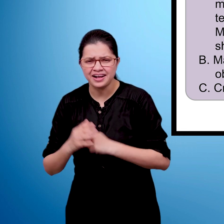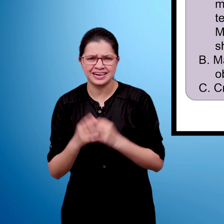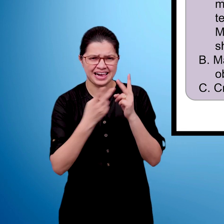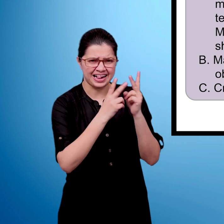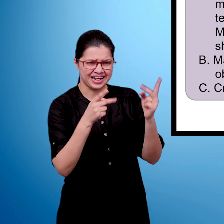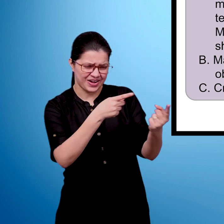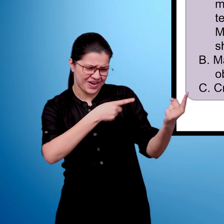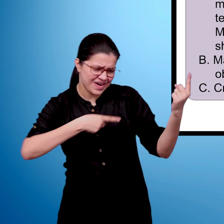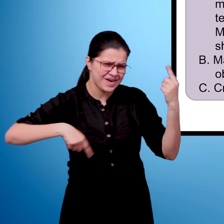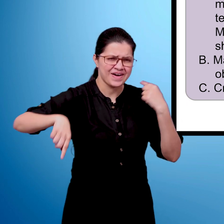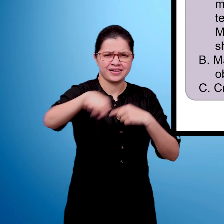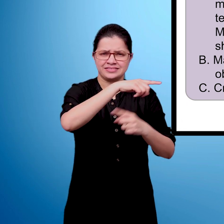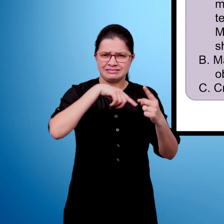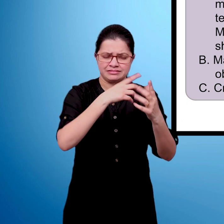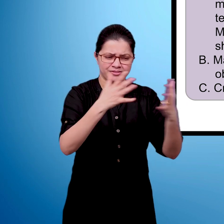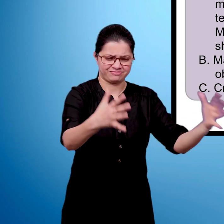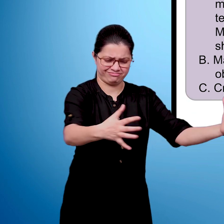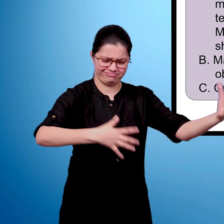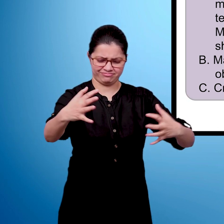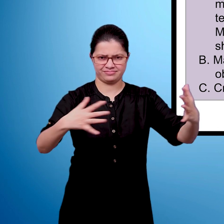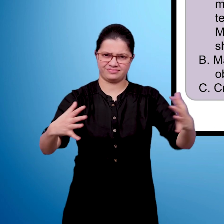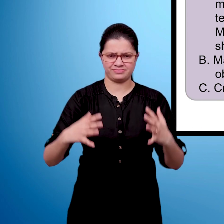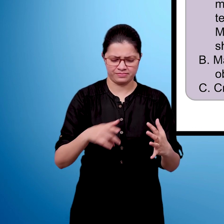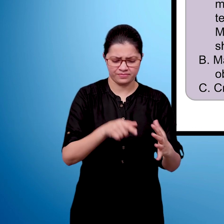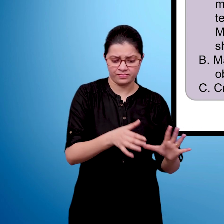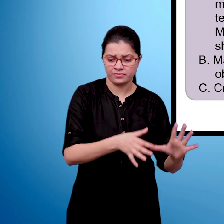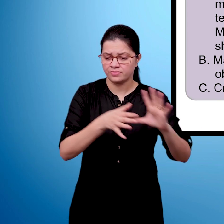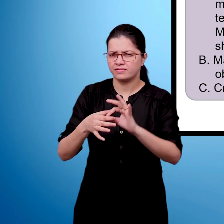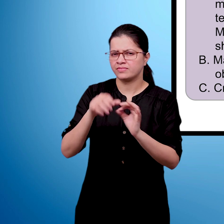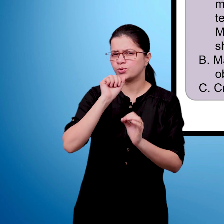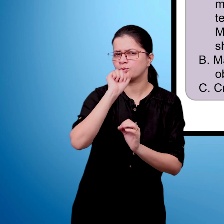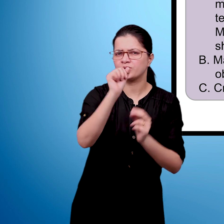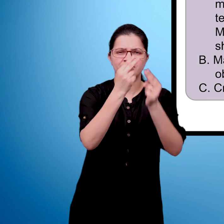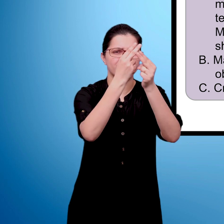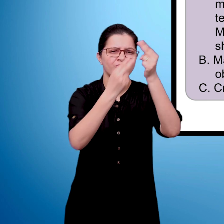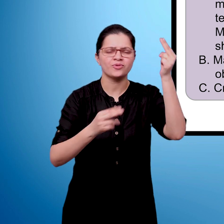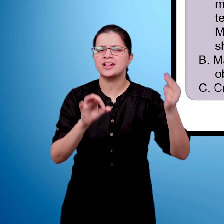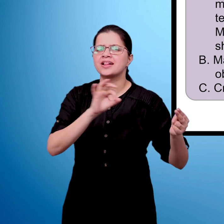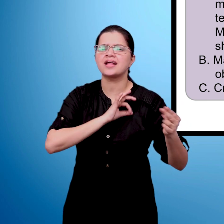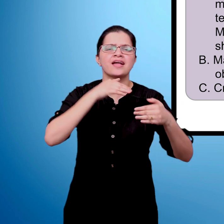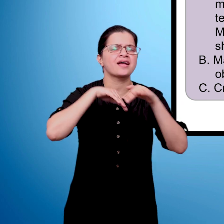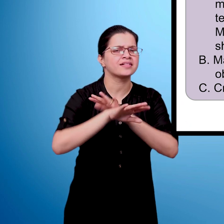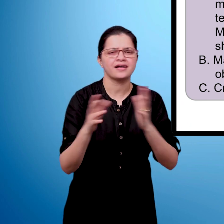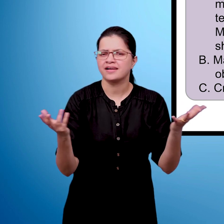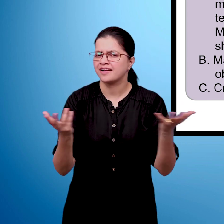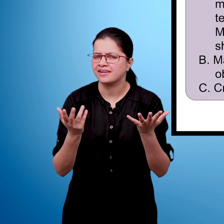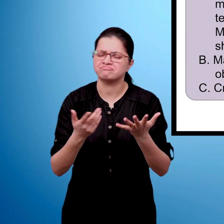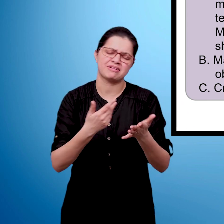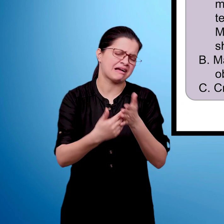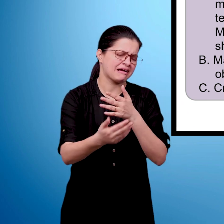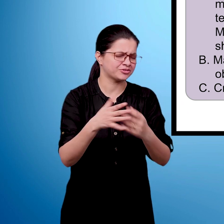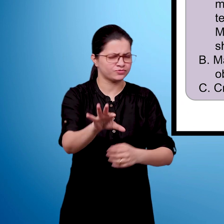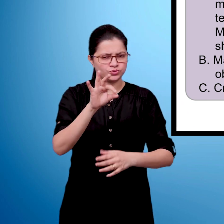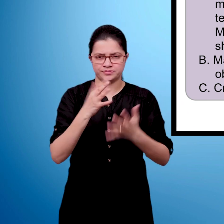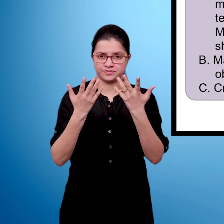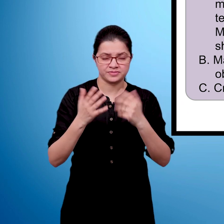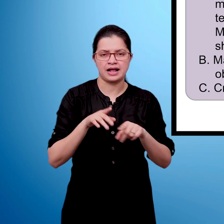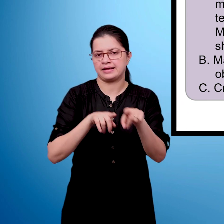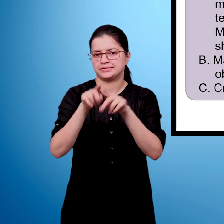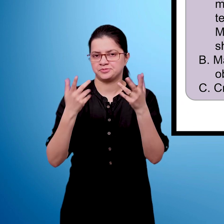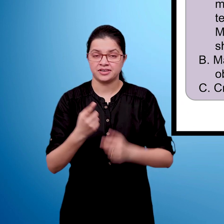and